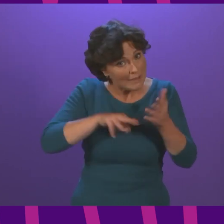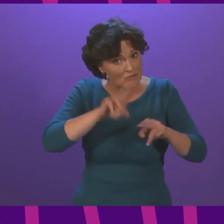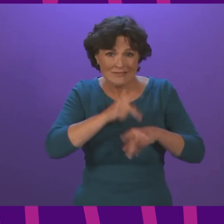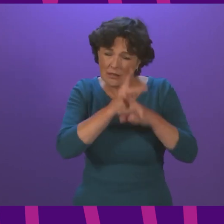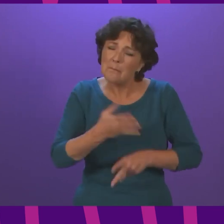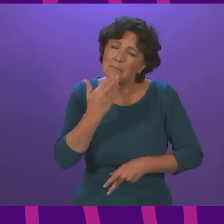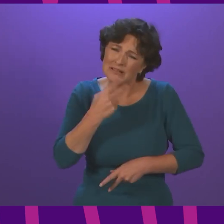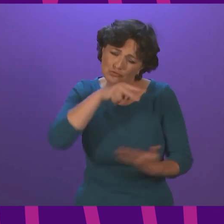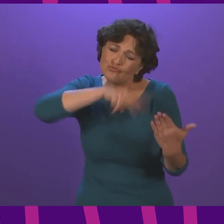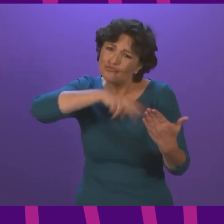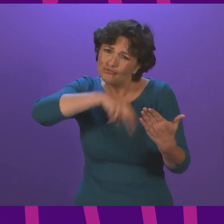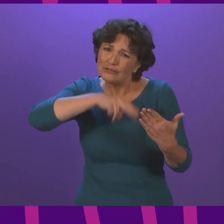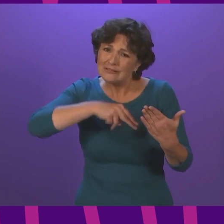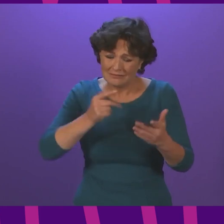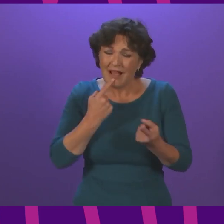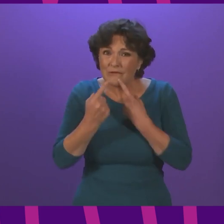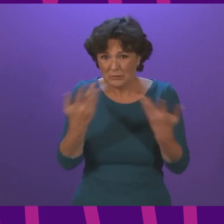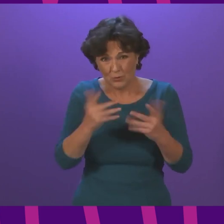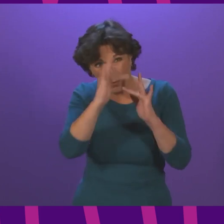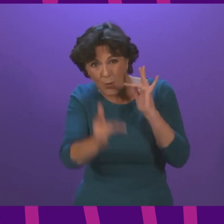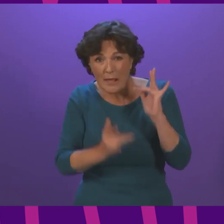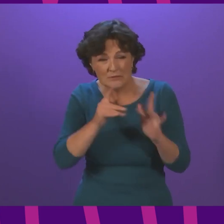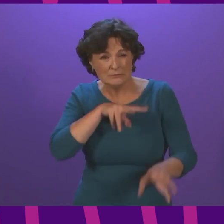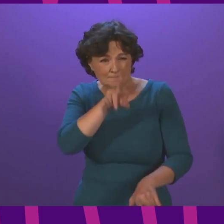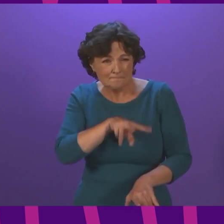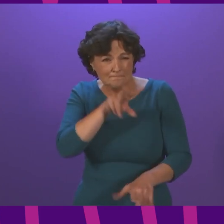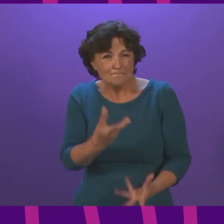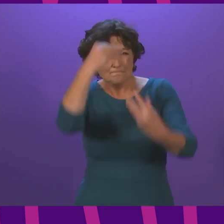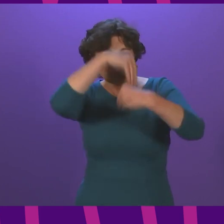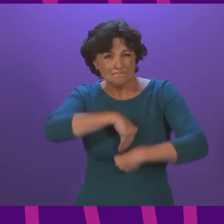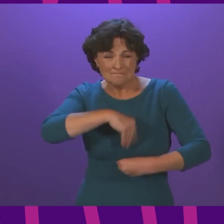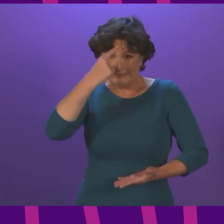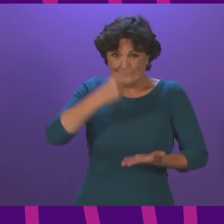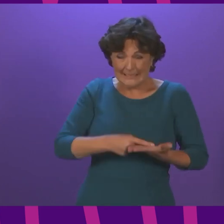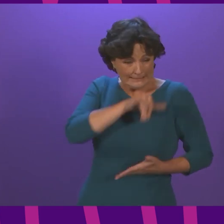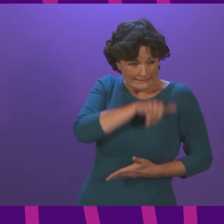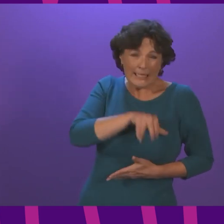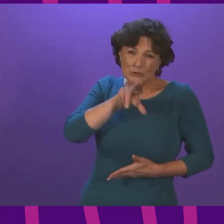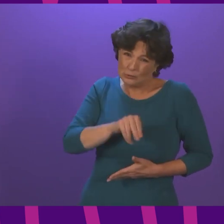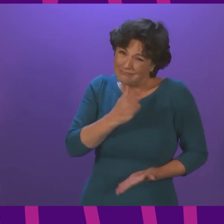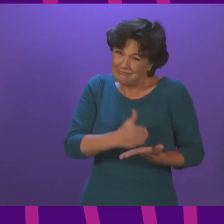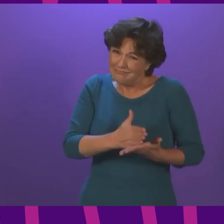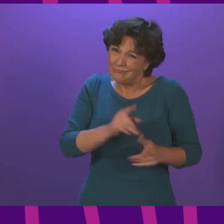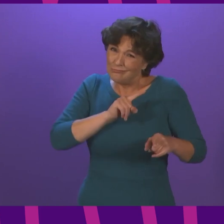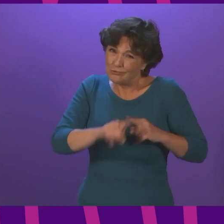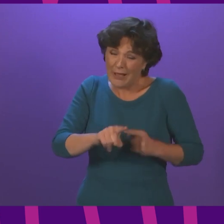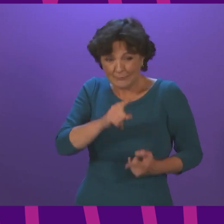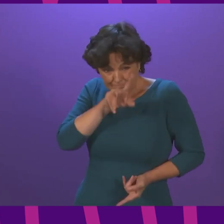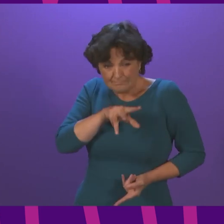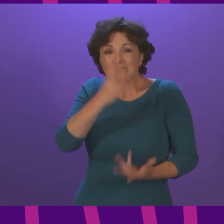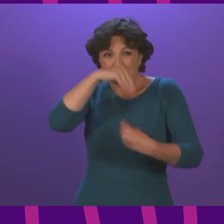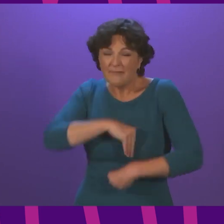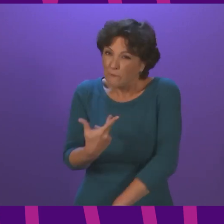information about vaccination so that they can take an informed decision about getting the JAG. I would also remind